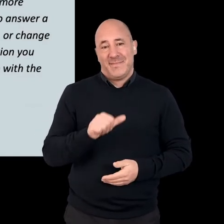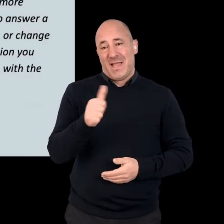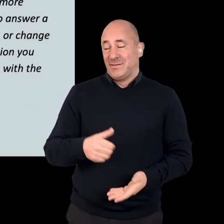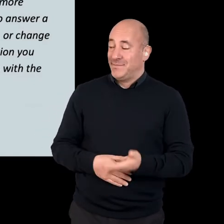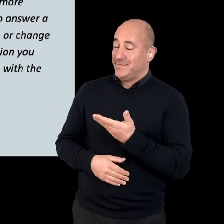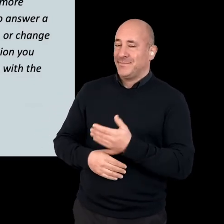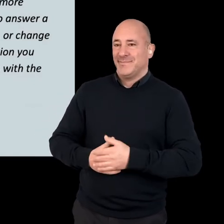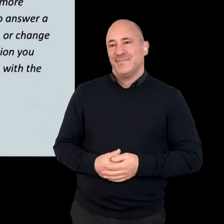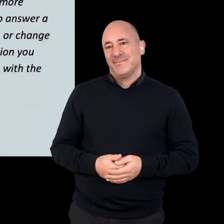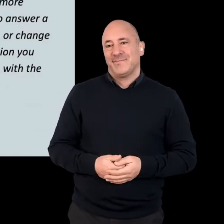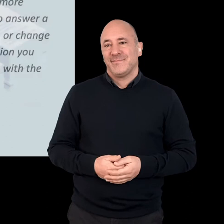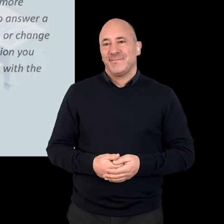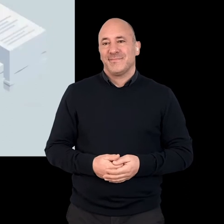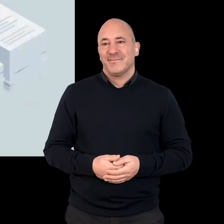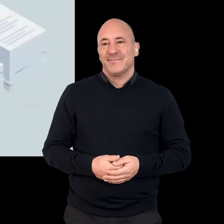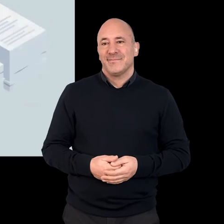Next slide, please.